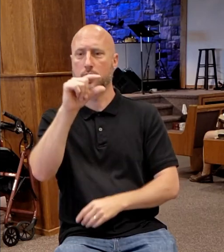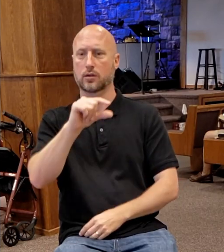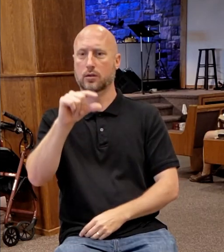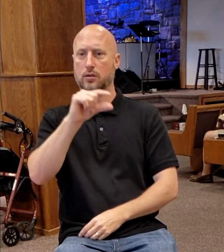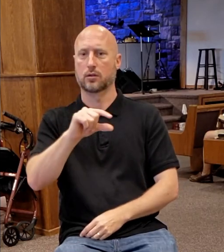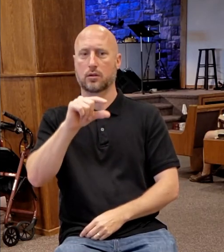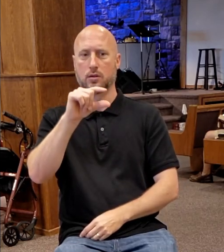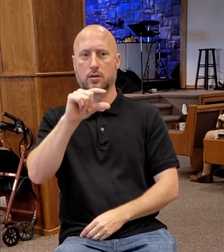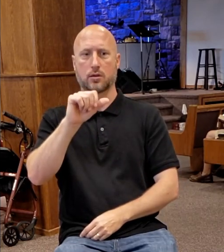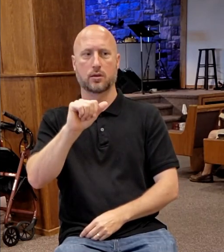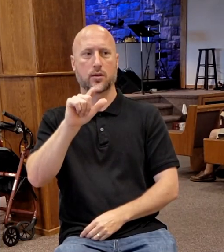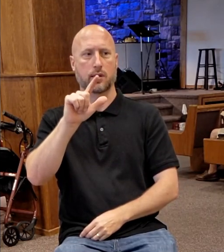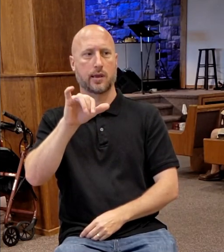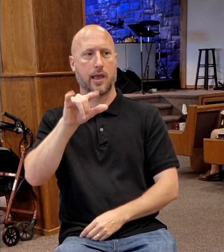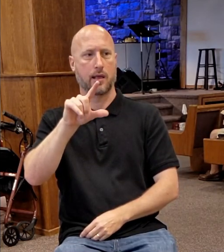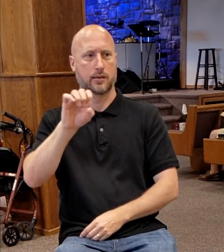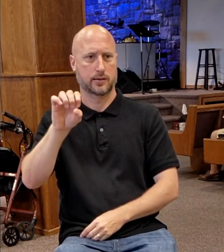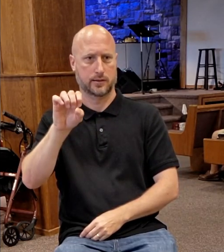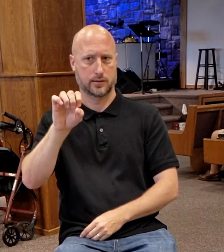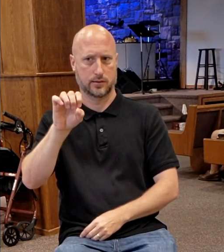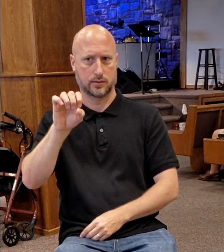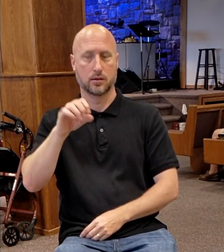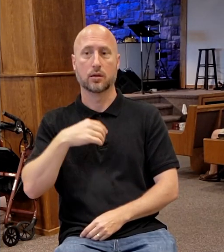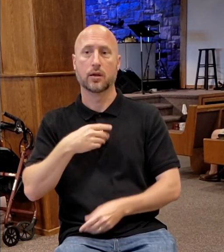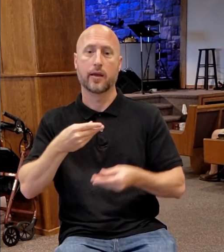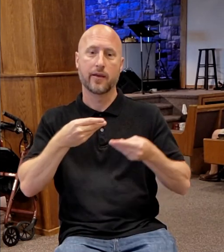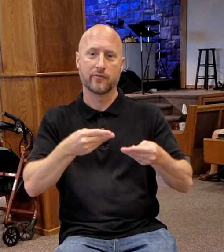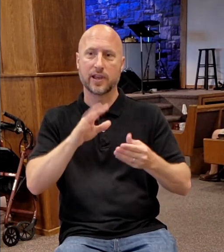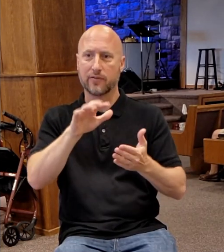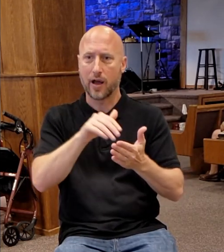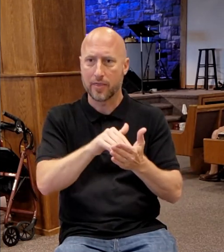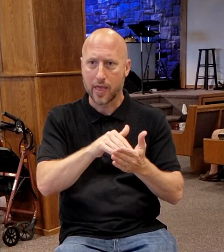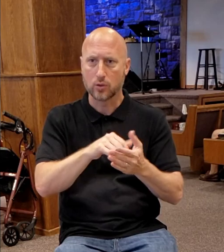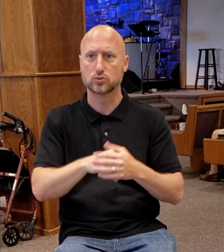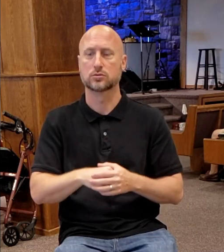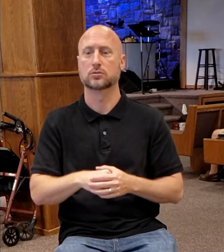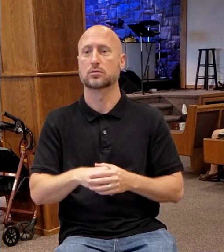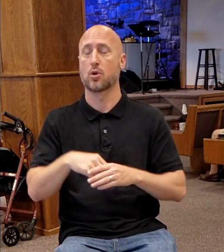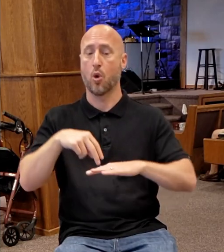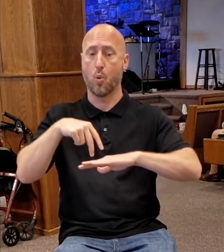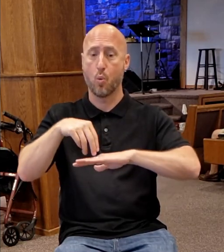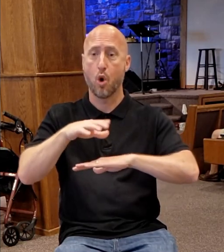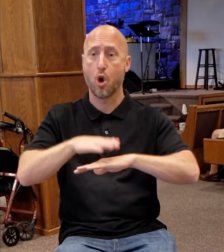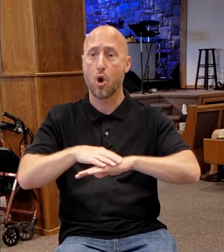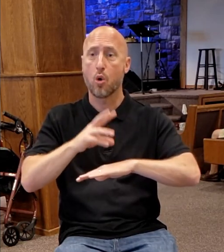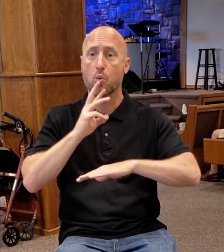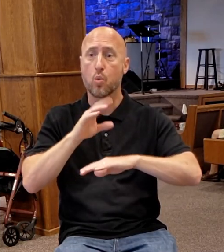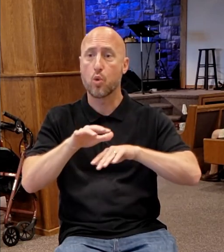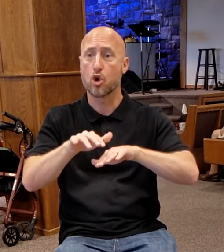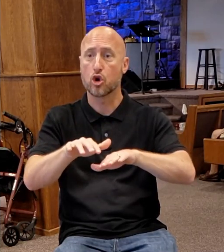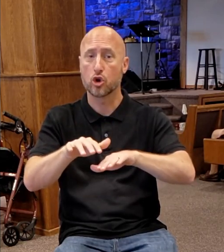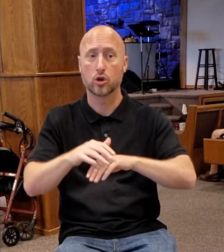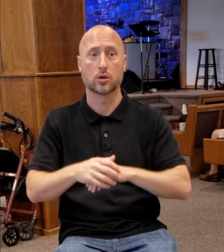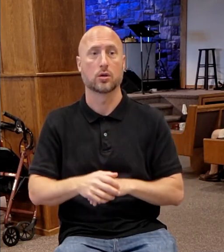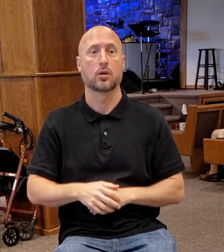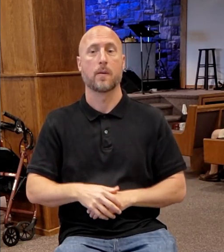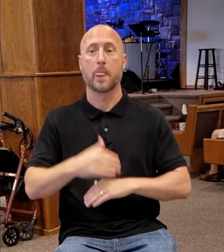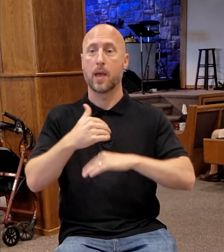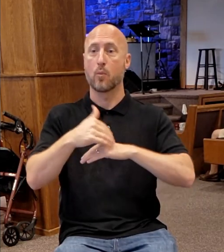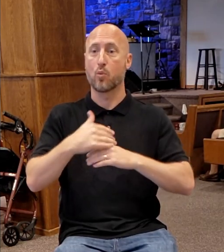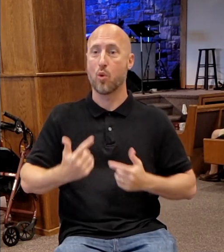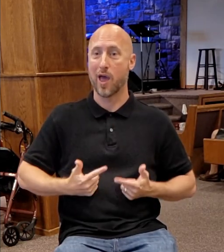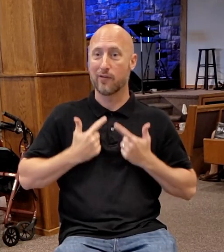place, the feeding of the multitudes, the walking on the water, the bread of life discourse. And then finally,